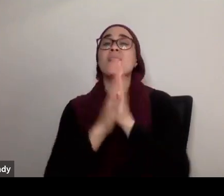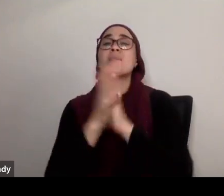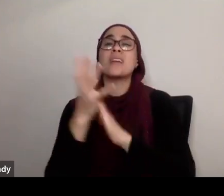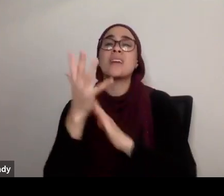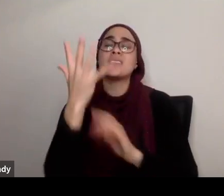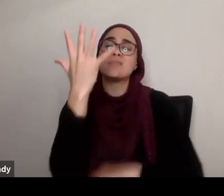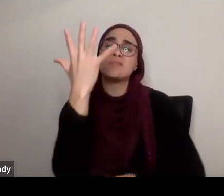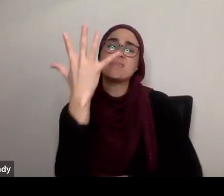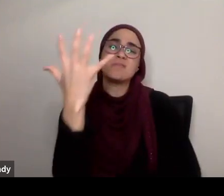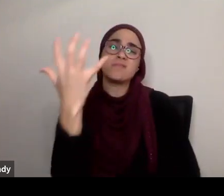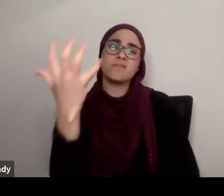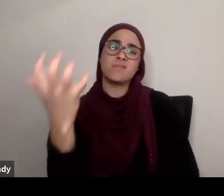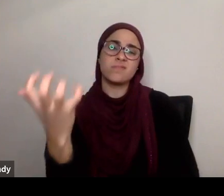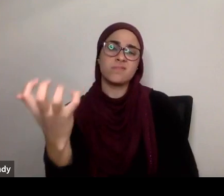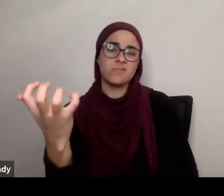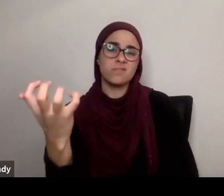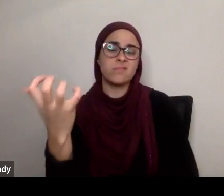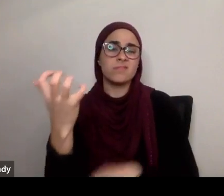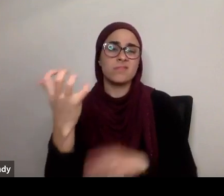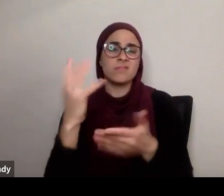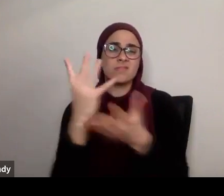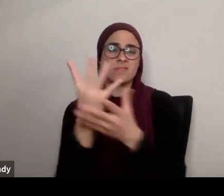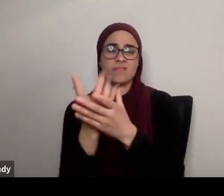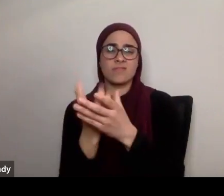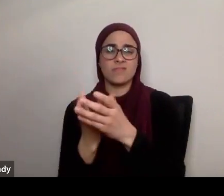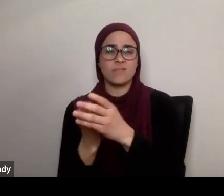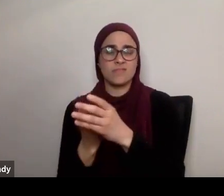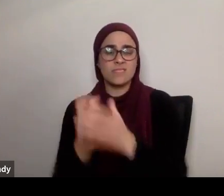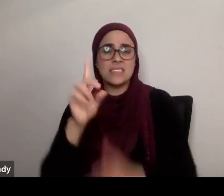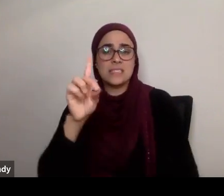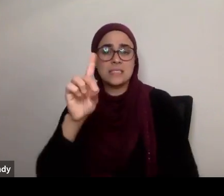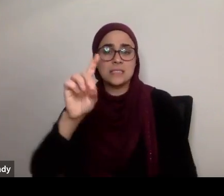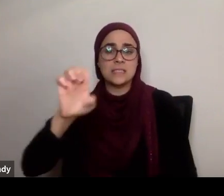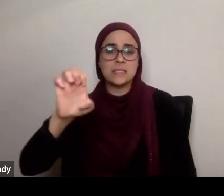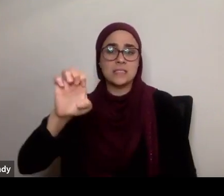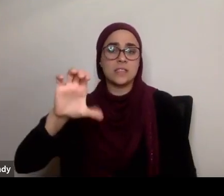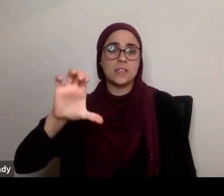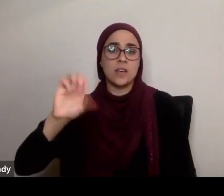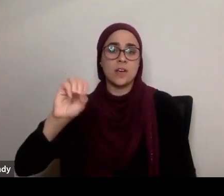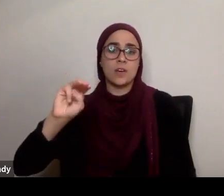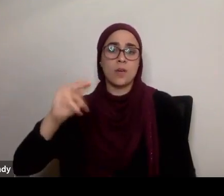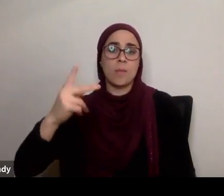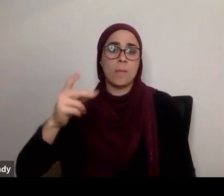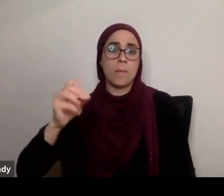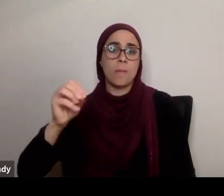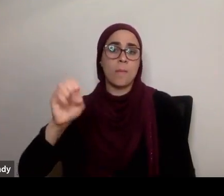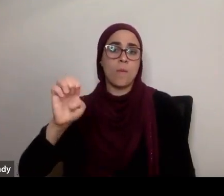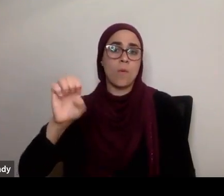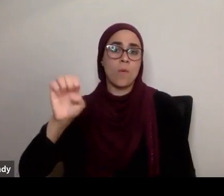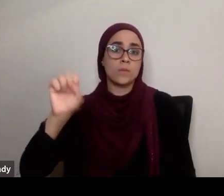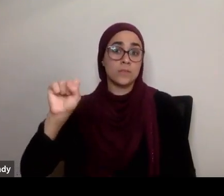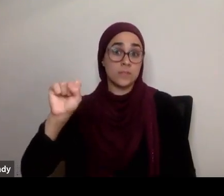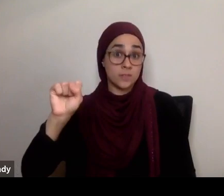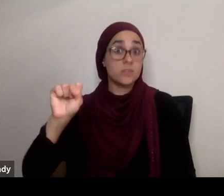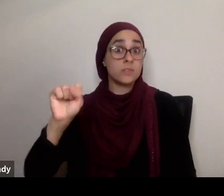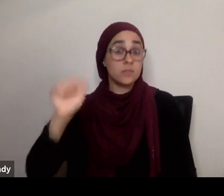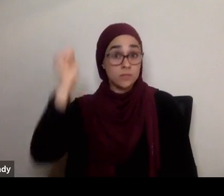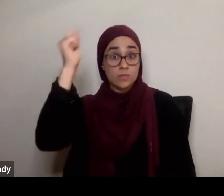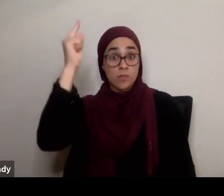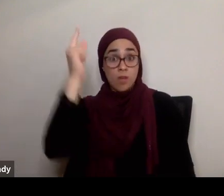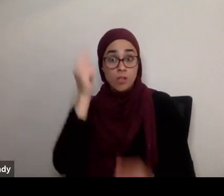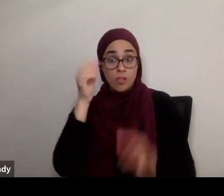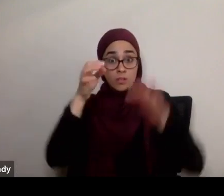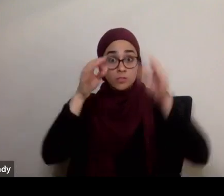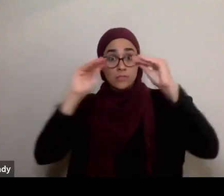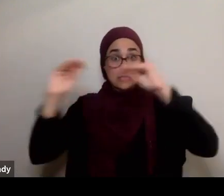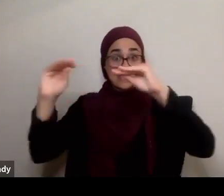It becomes basically decomposed. It eventually decomposes. So Allah subhanahu wa ta is showing us that there is a process. There